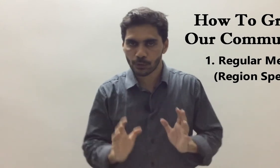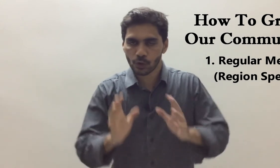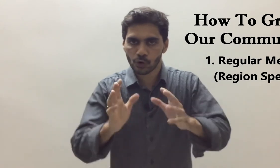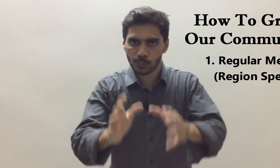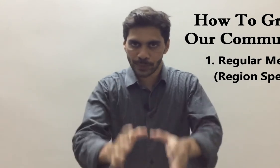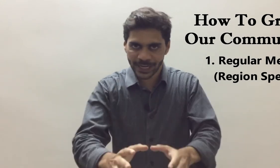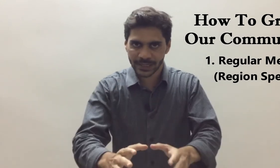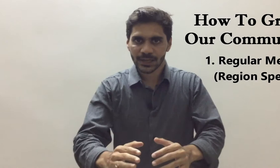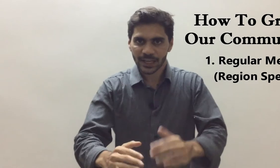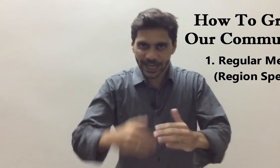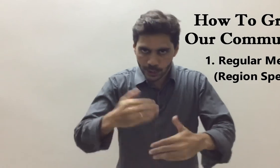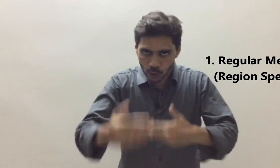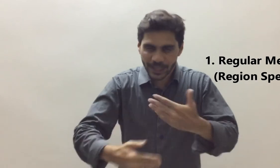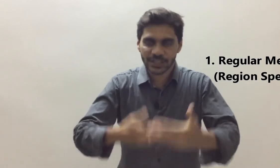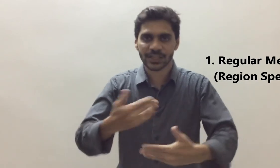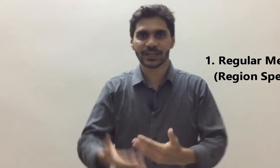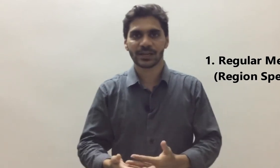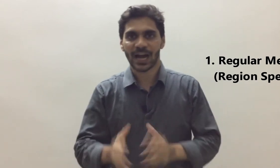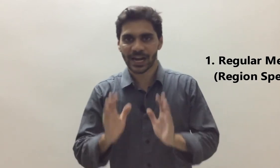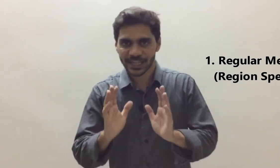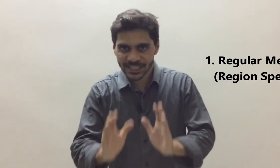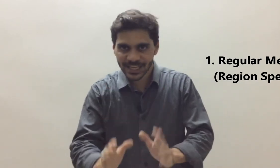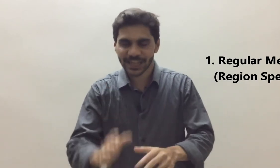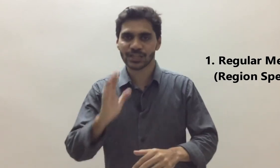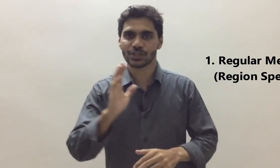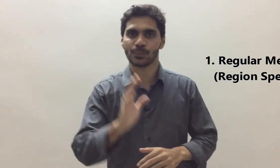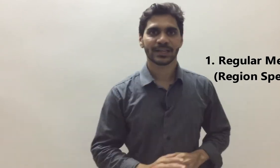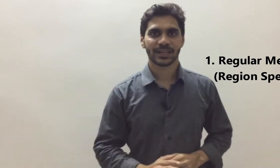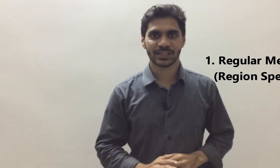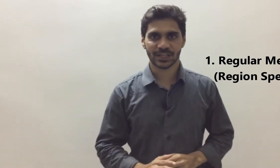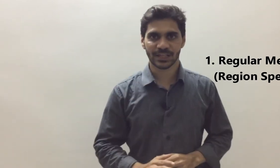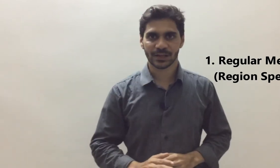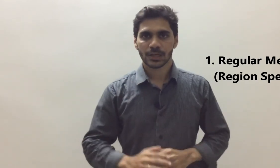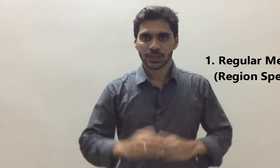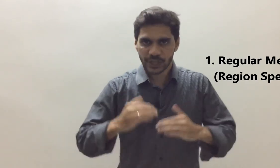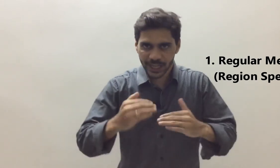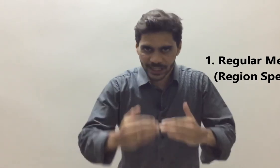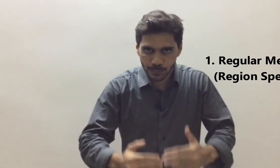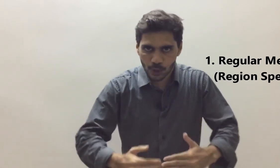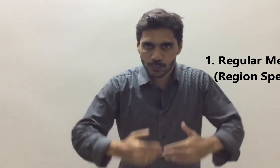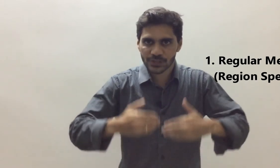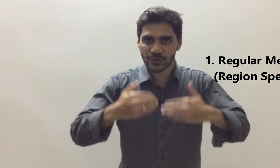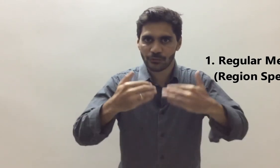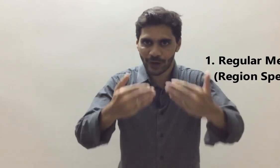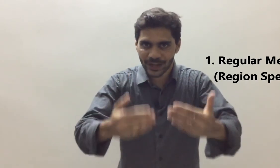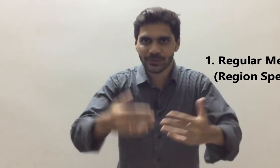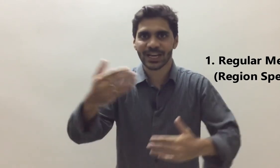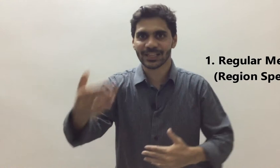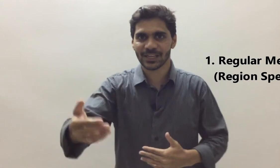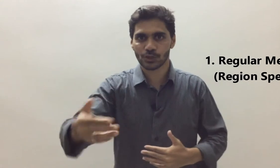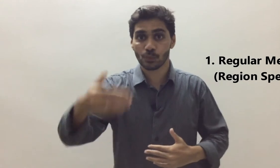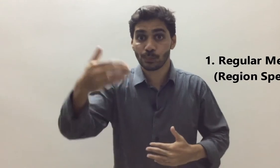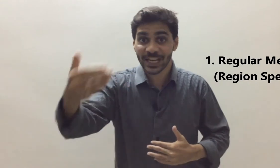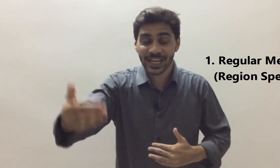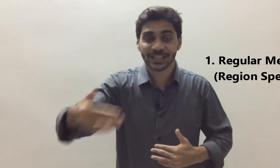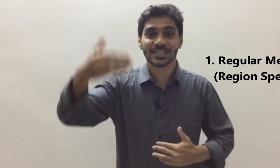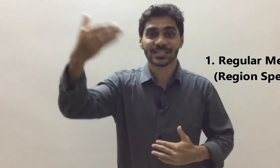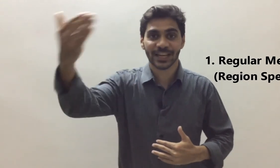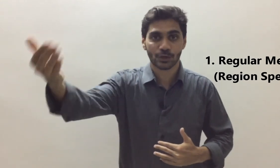could meet, get to know each other, understand and support each other, share the purpose of why with others so many others get to know